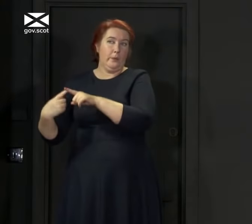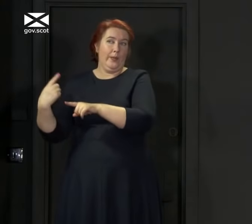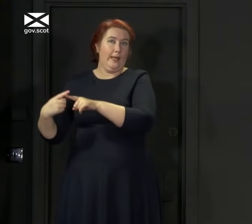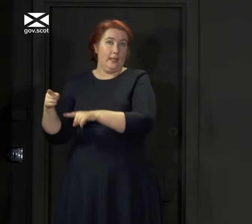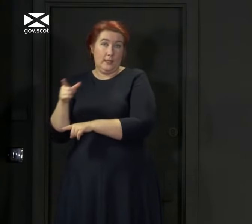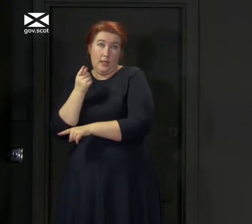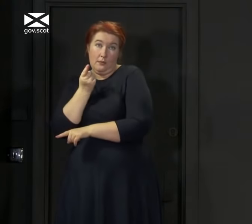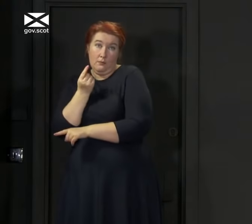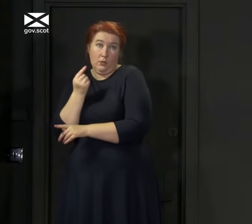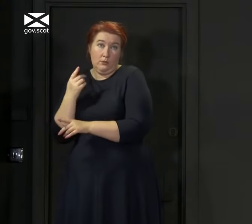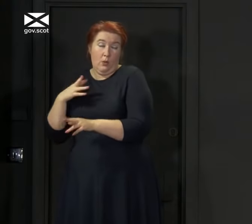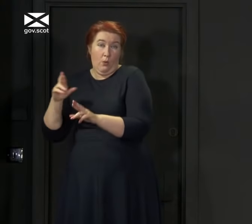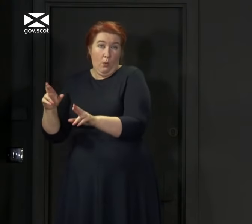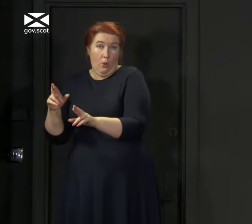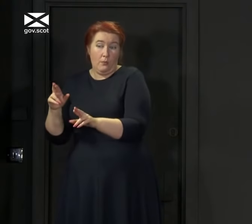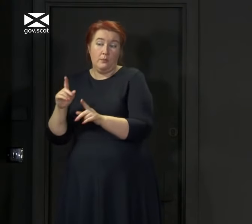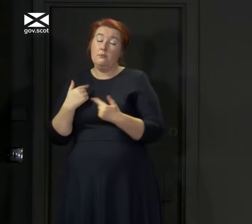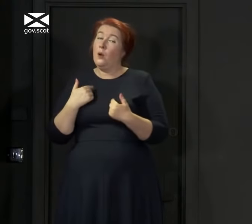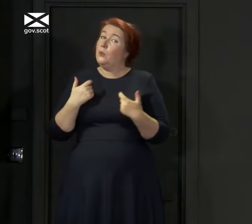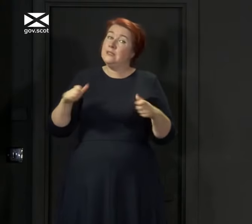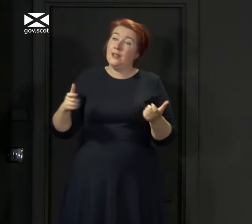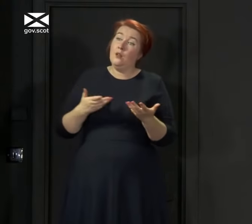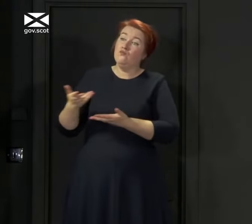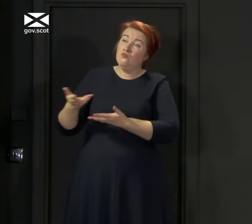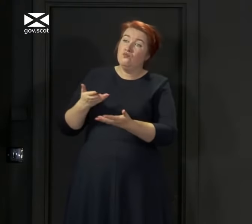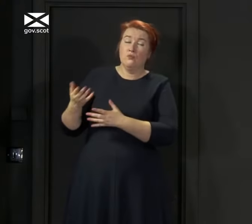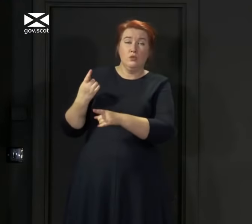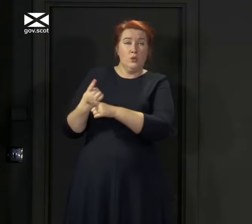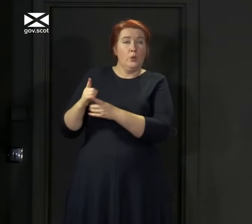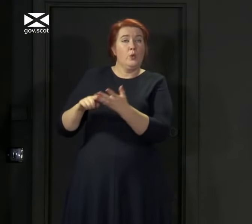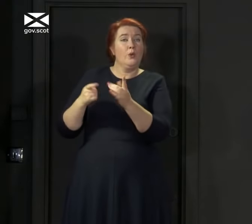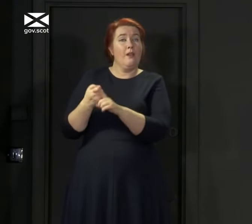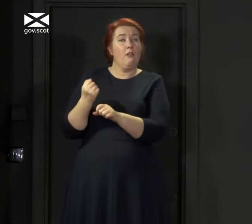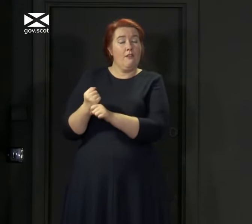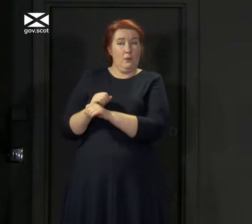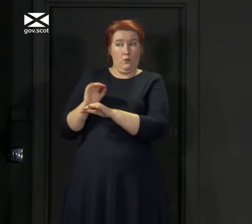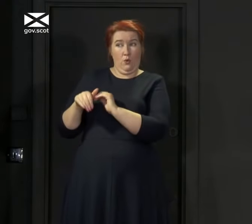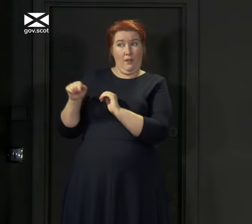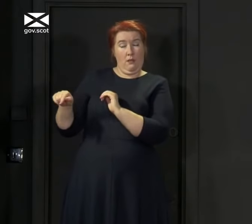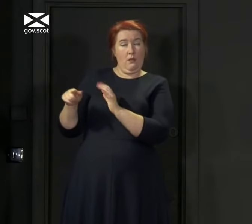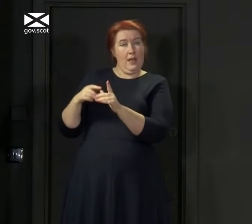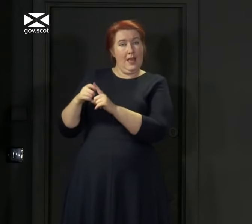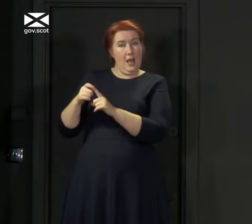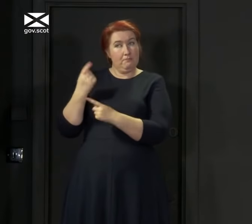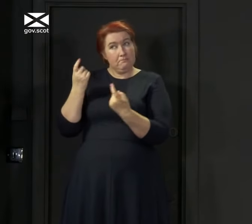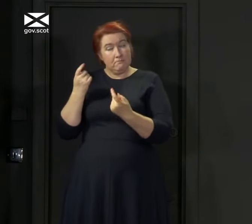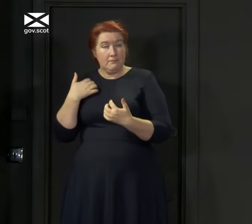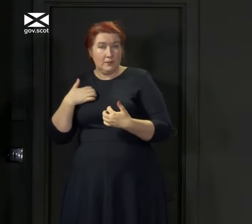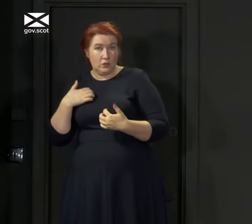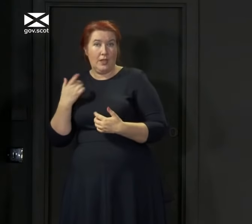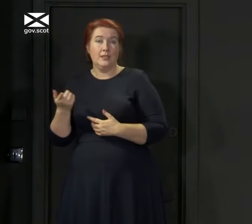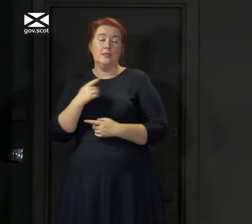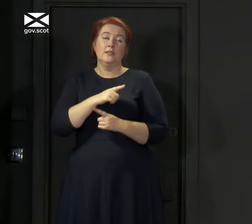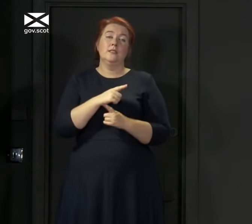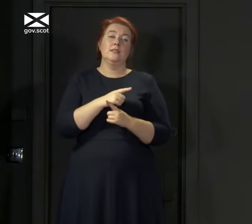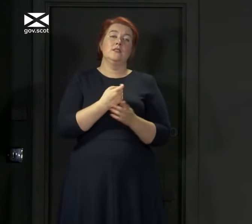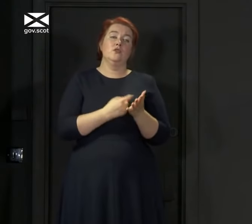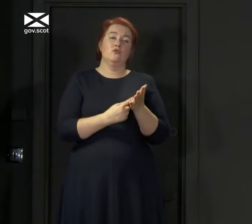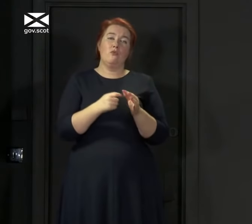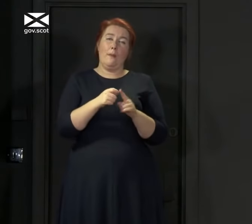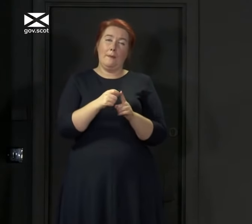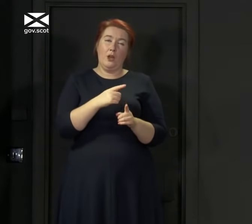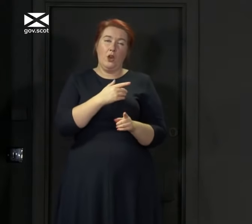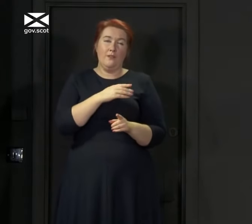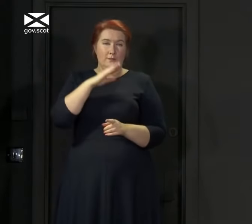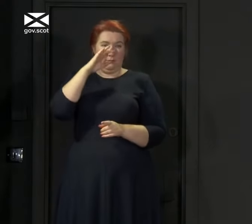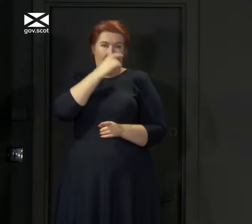hoped. But we are still talking to the UK government about that and are still very interested in that development. The Republic of Ireland, using